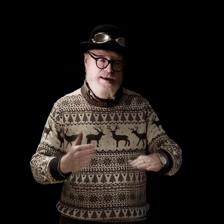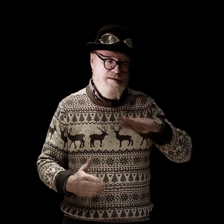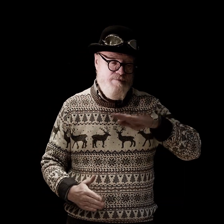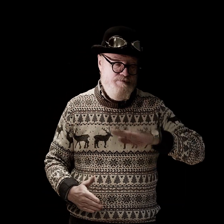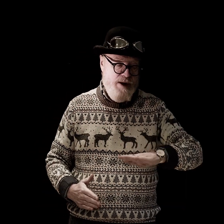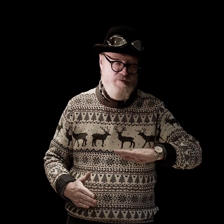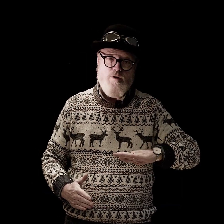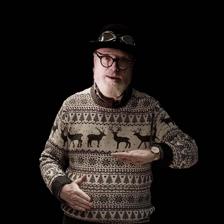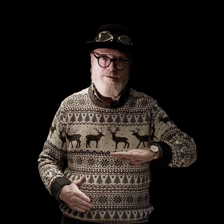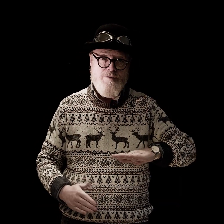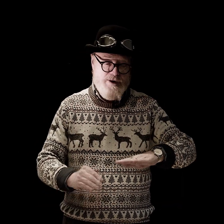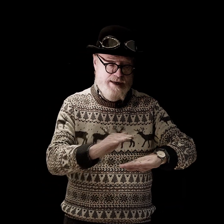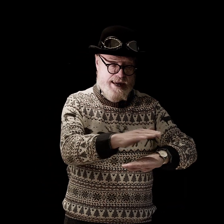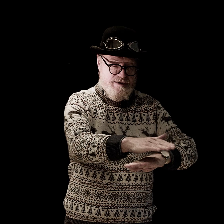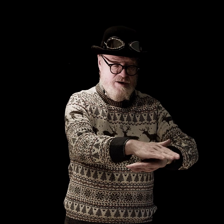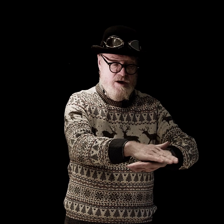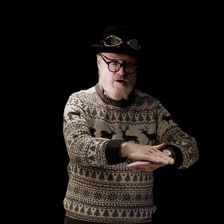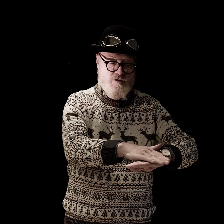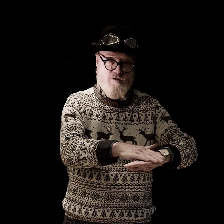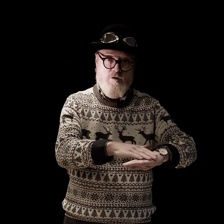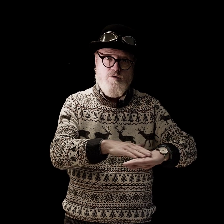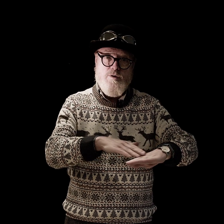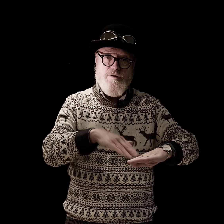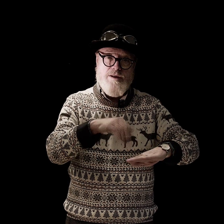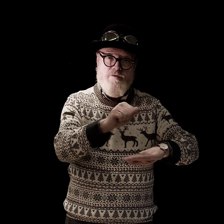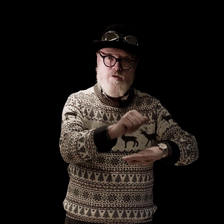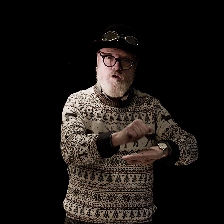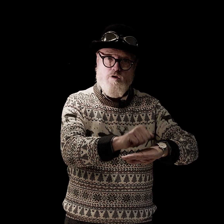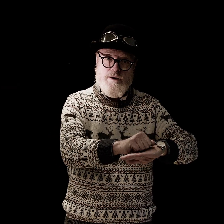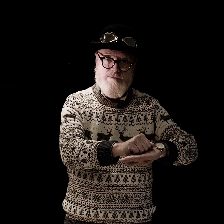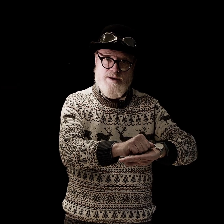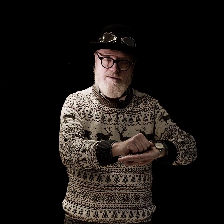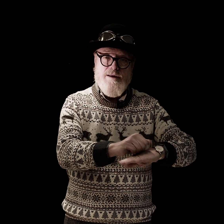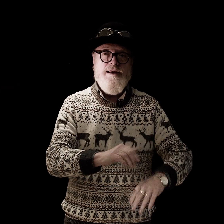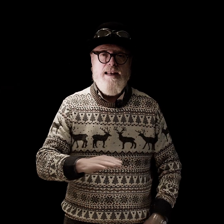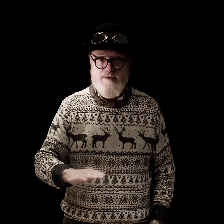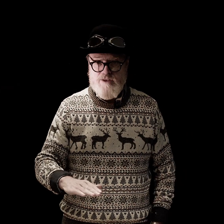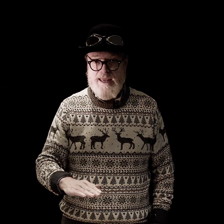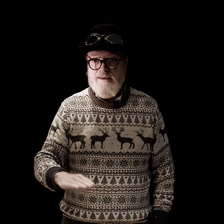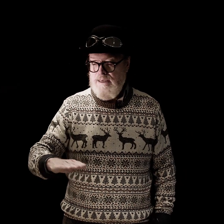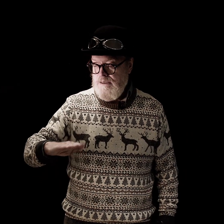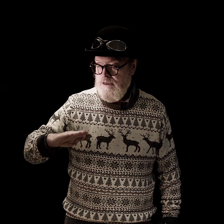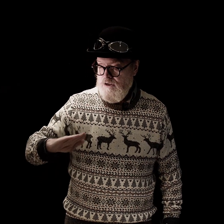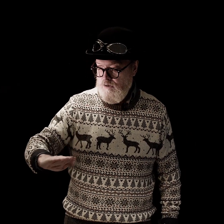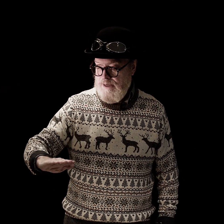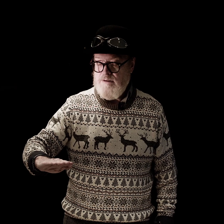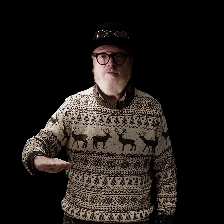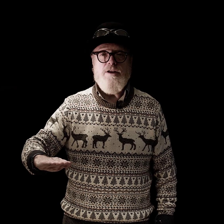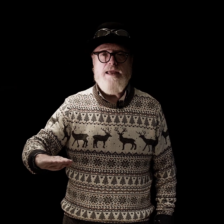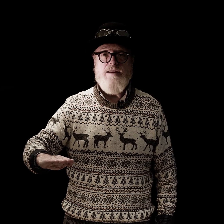is above your less dominant hand stroke towards yourself Christmas left-handed your less dominant hand